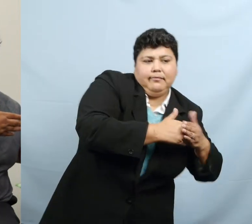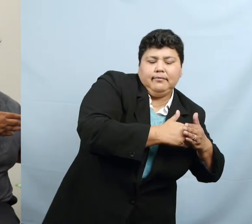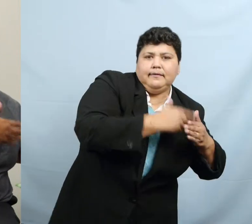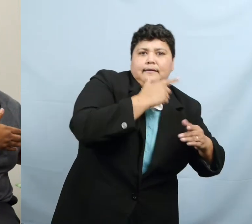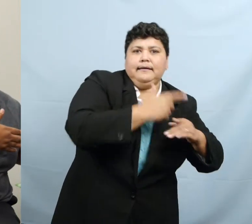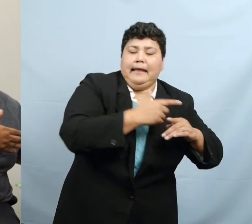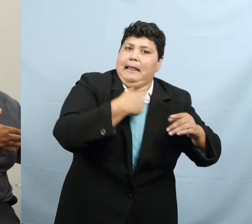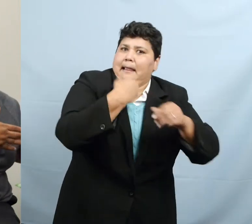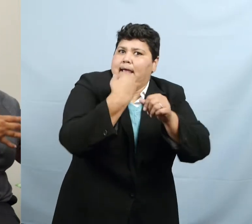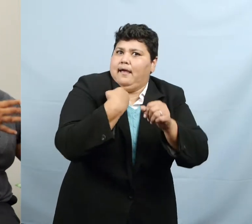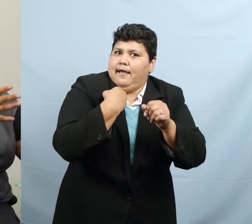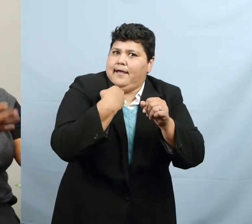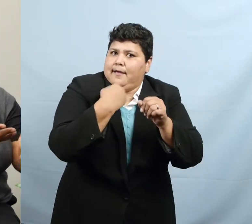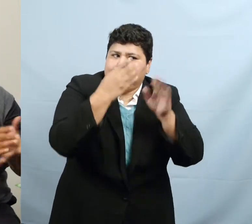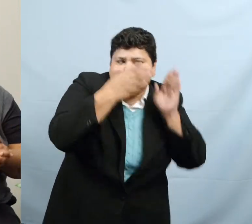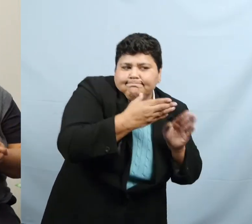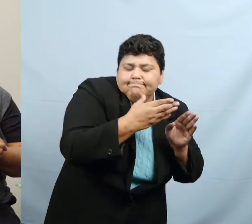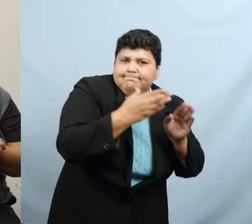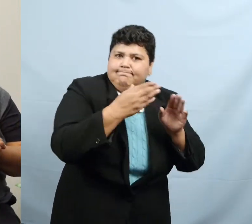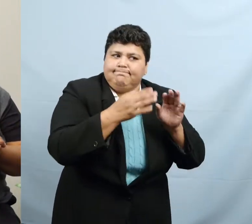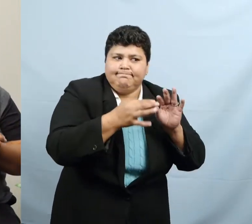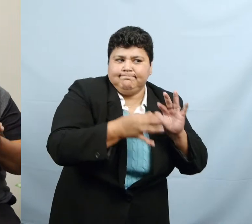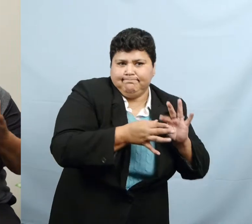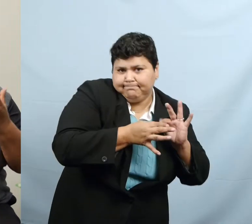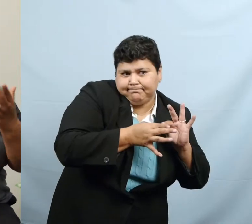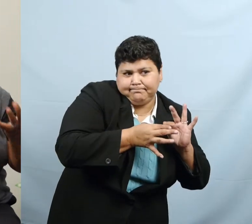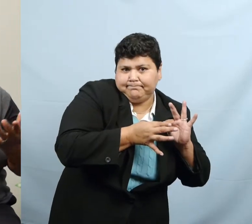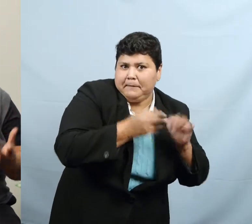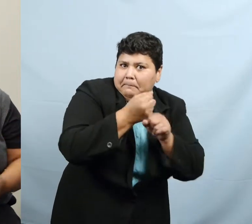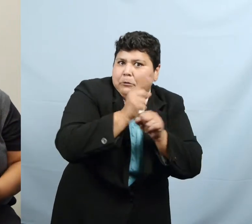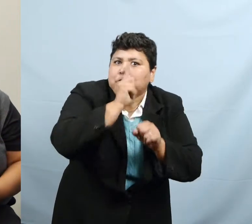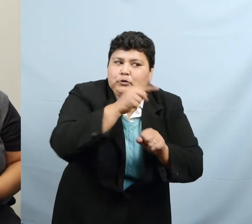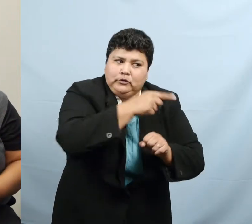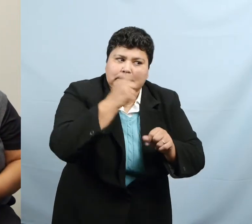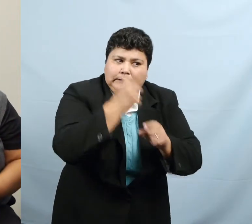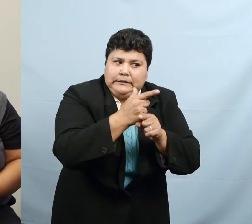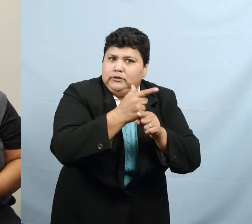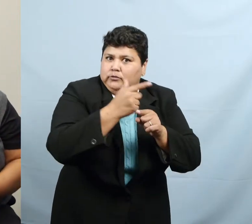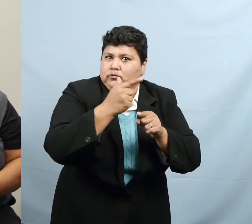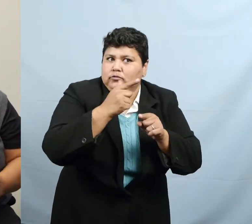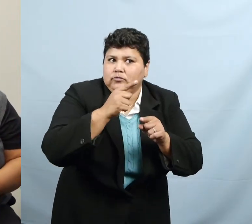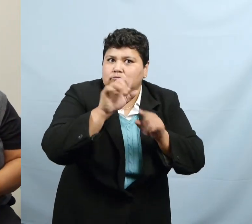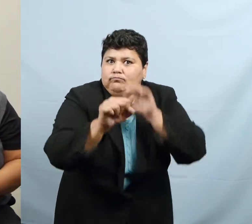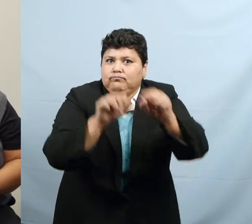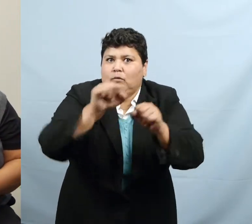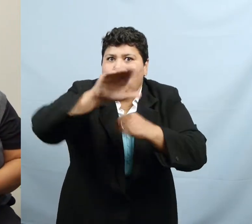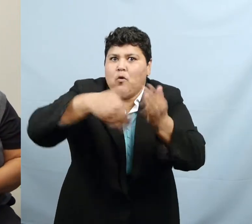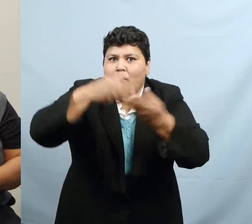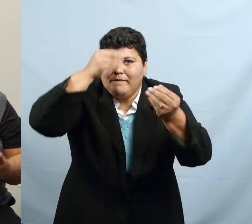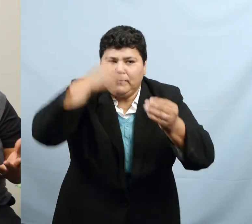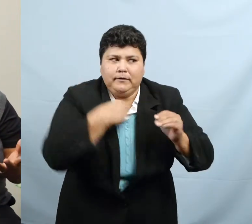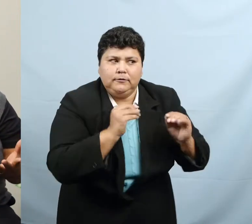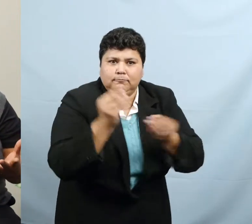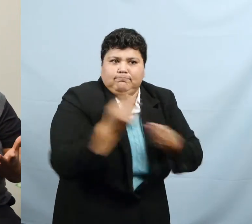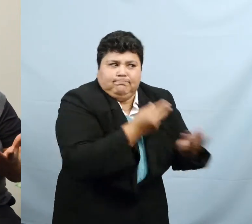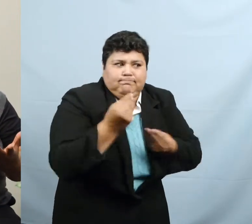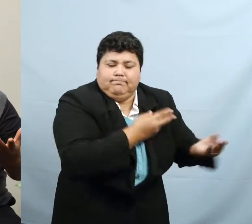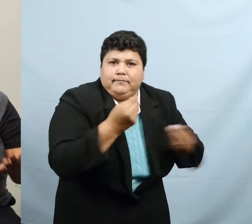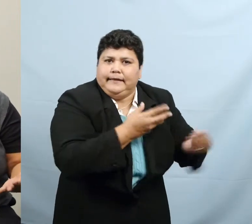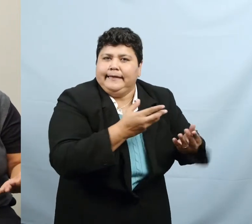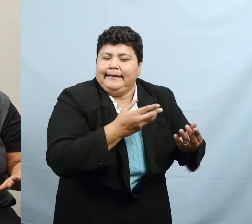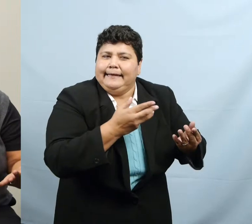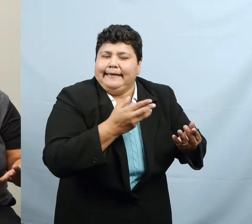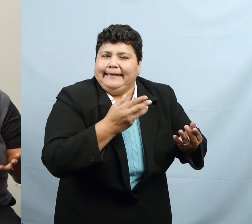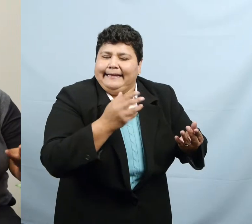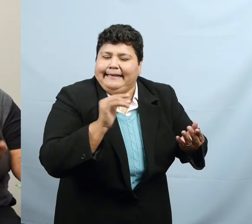sister got all the information. And so just being cognizant of all the factors involved. But yeah, just